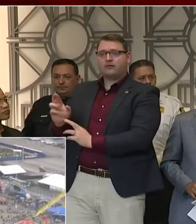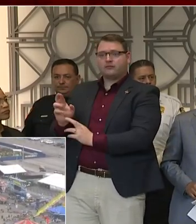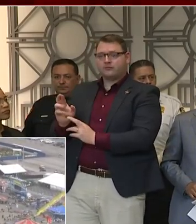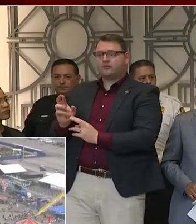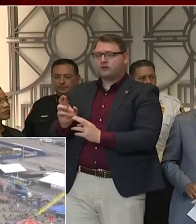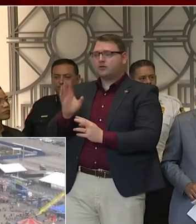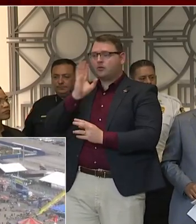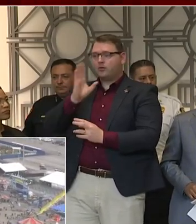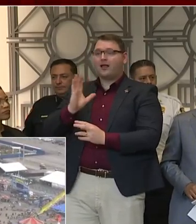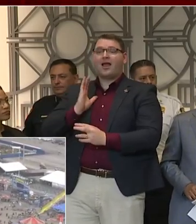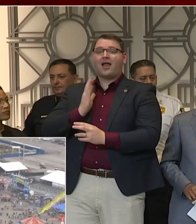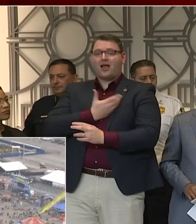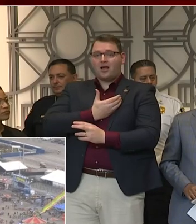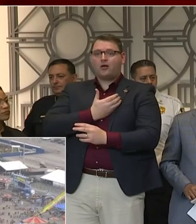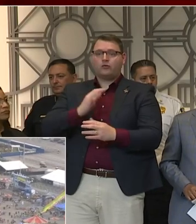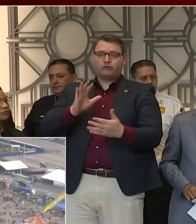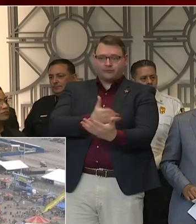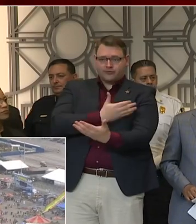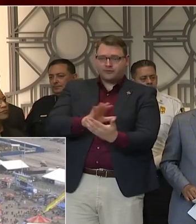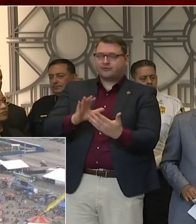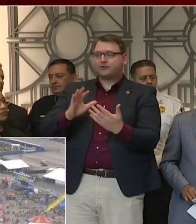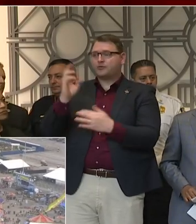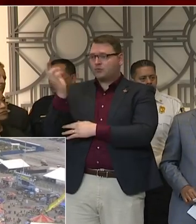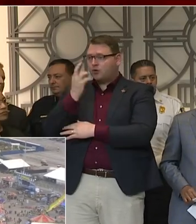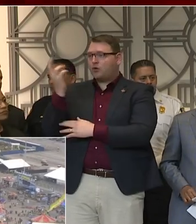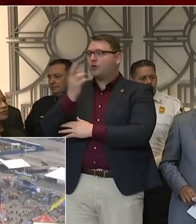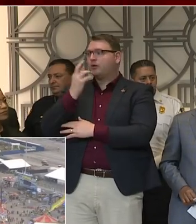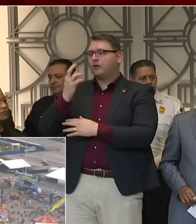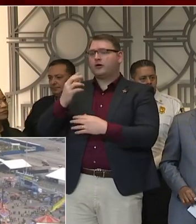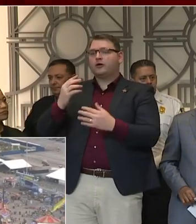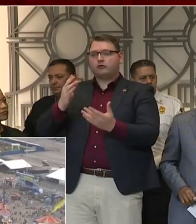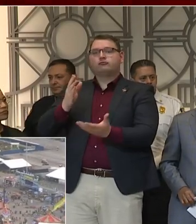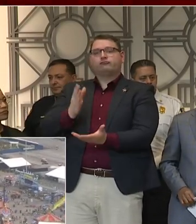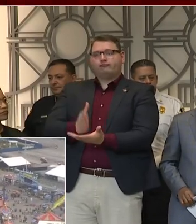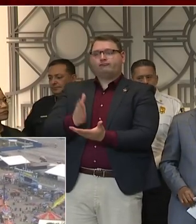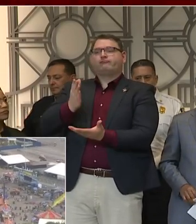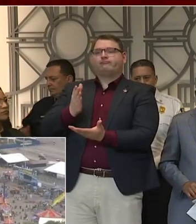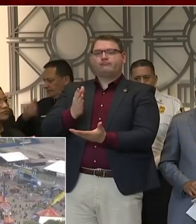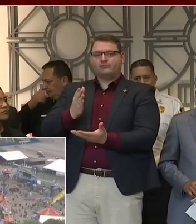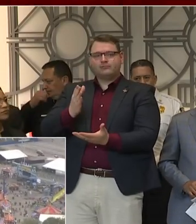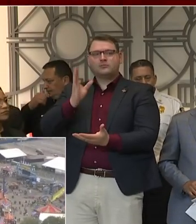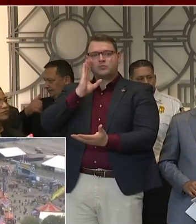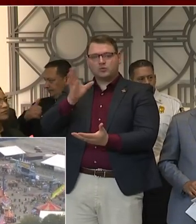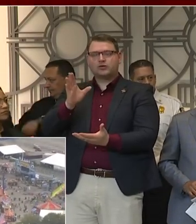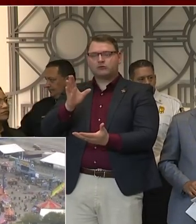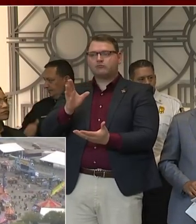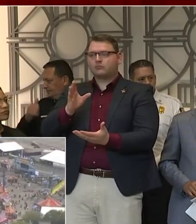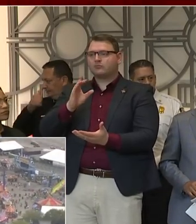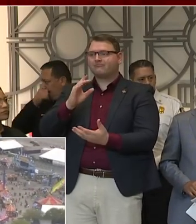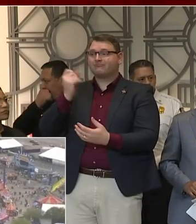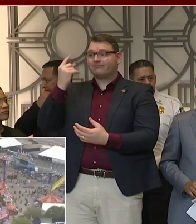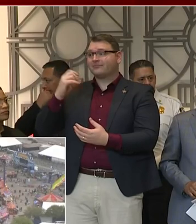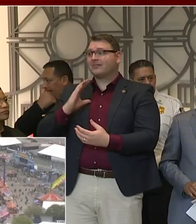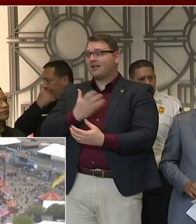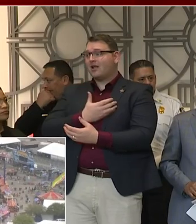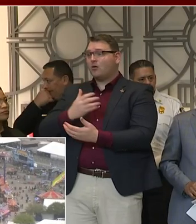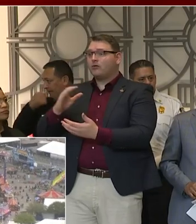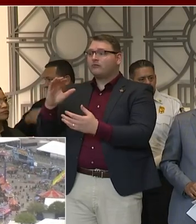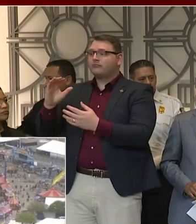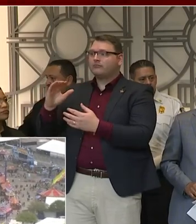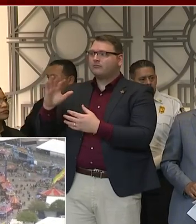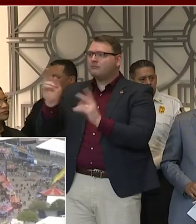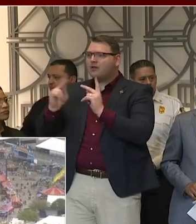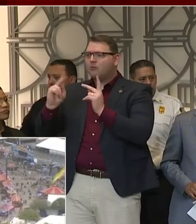As heartbreaking as this is for our millions of fans, our 35,000 volunteers, our staff, our exhibitors, and our contestants,